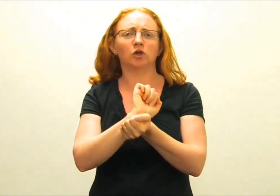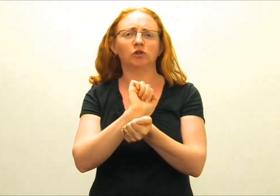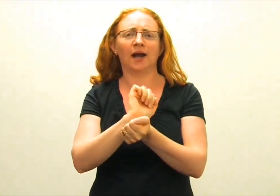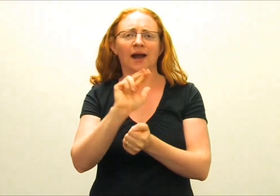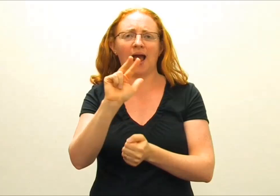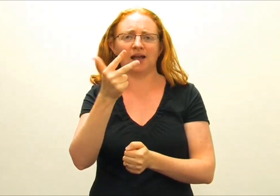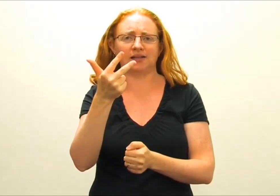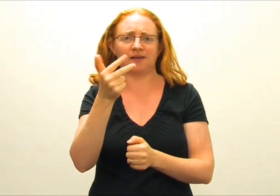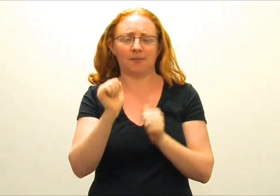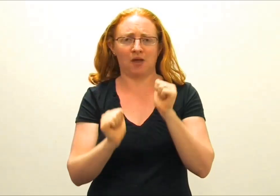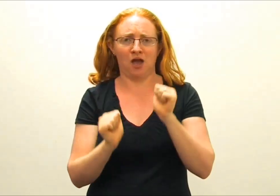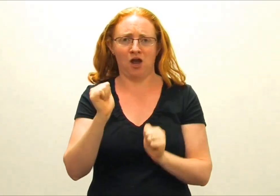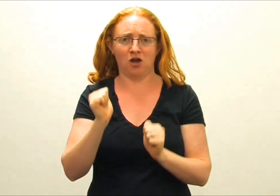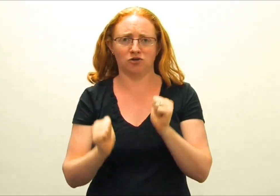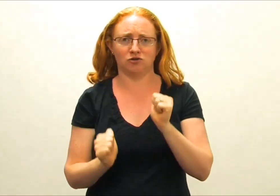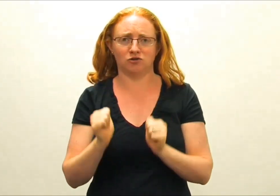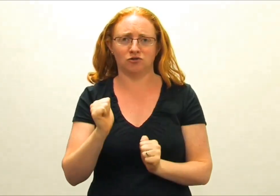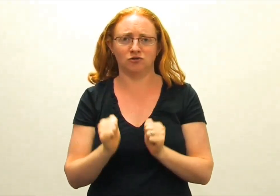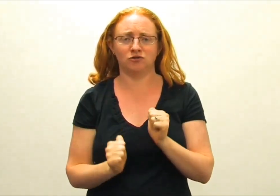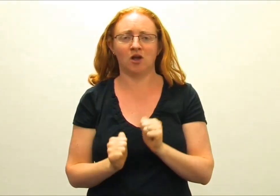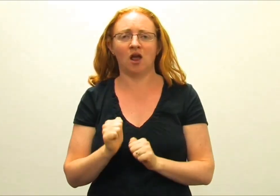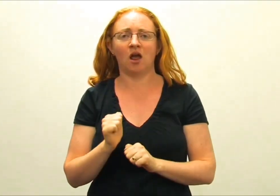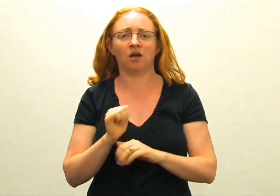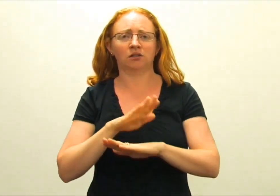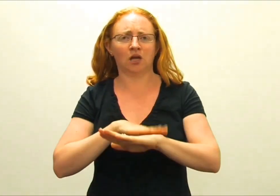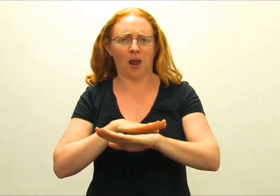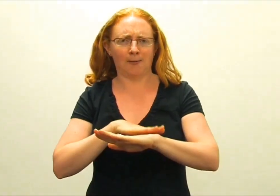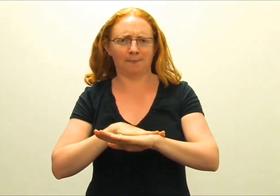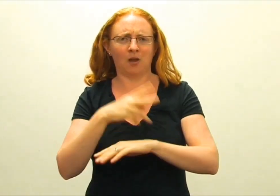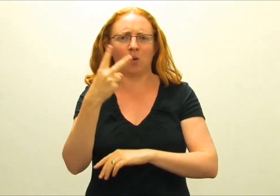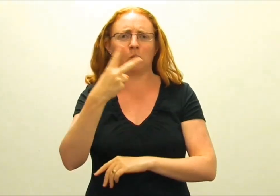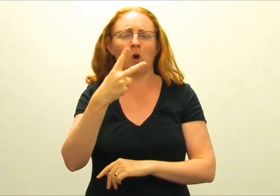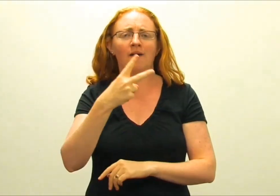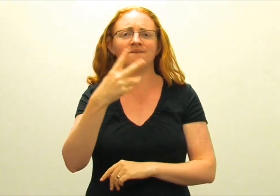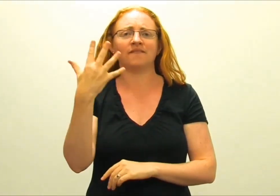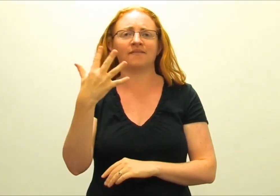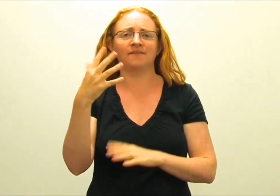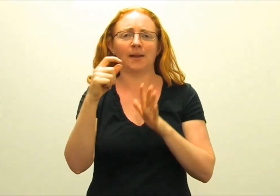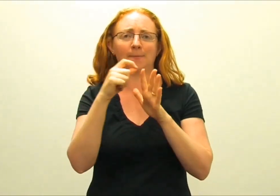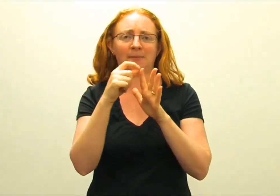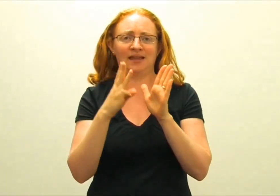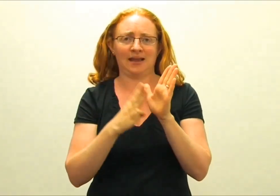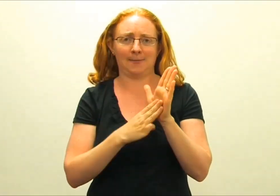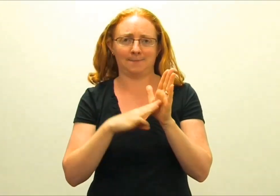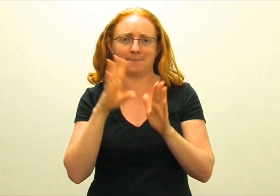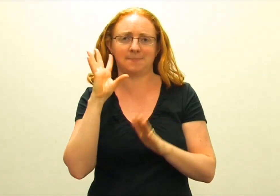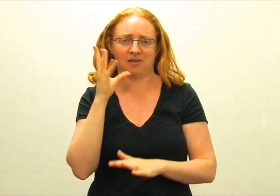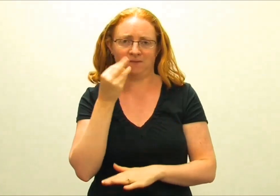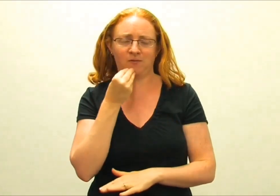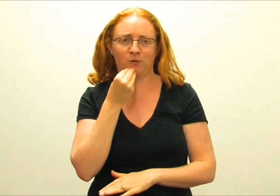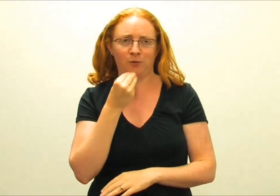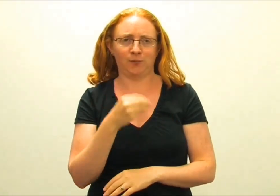That's happening Saturday the 8th of March at 12.15pm in the afternoon.